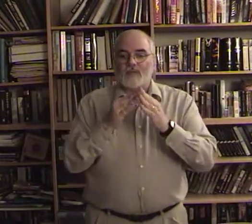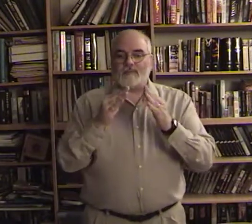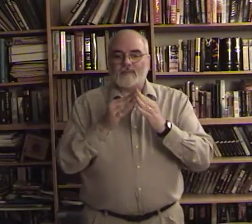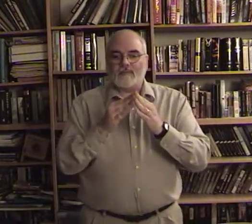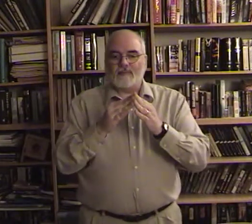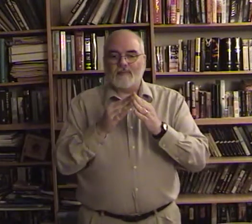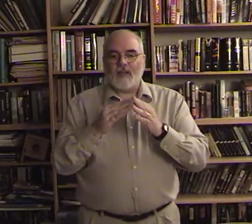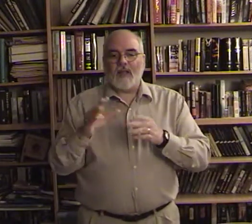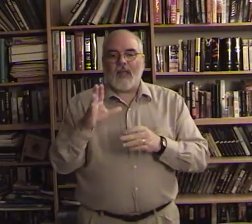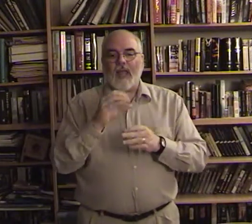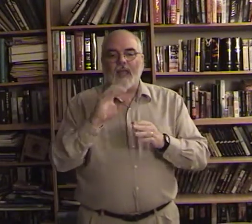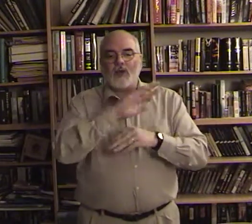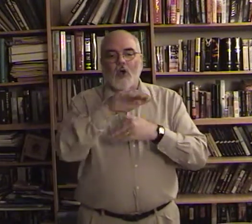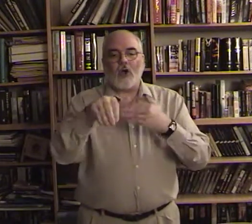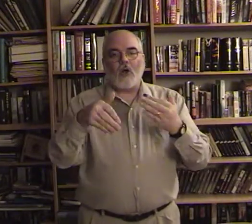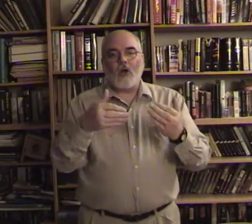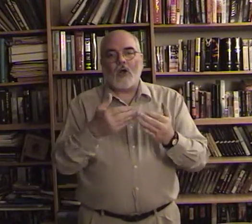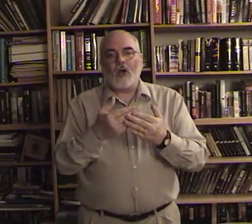and all